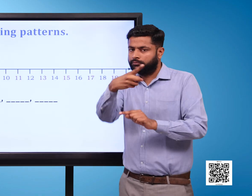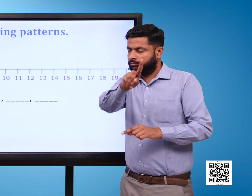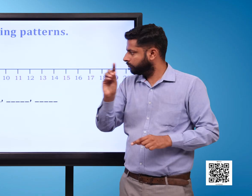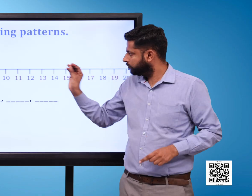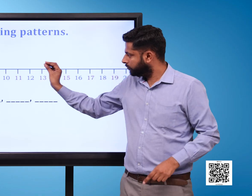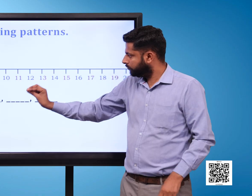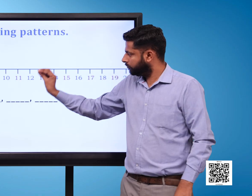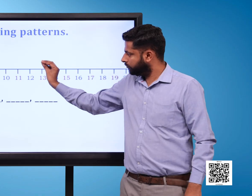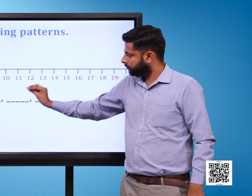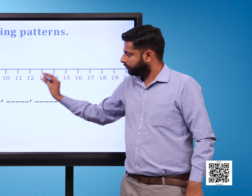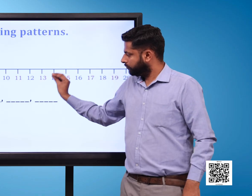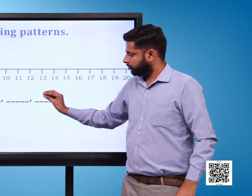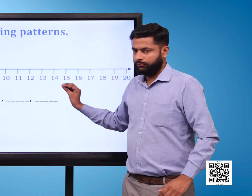Blank Blank